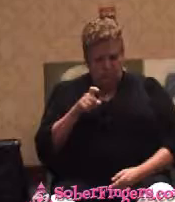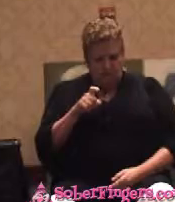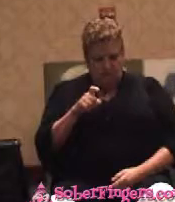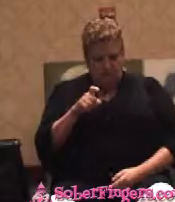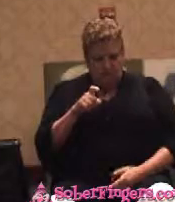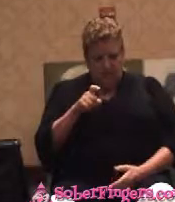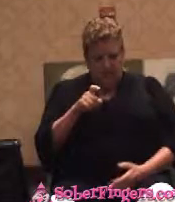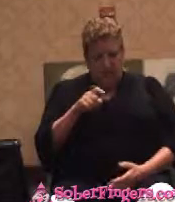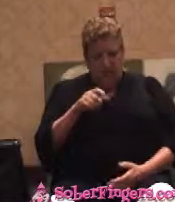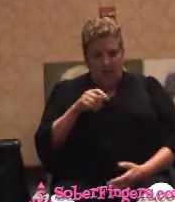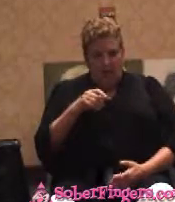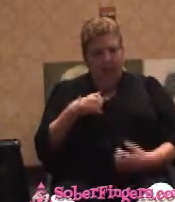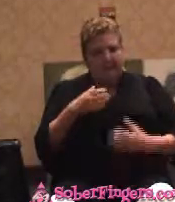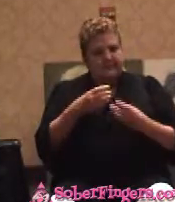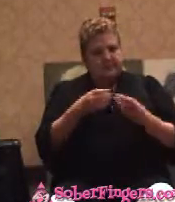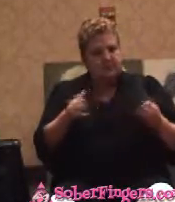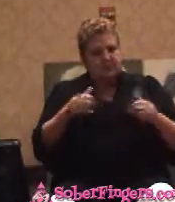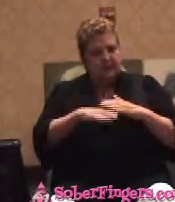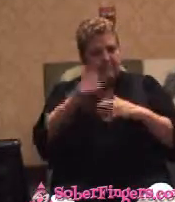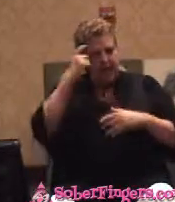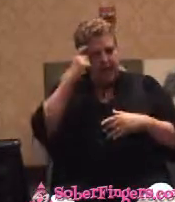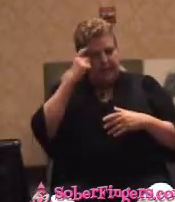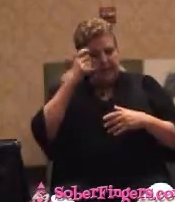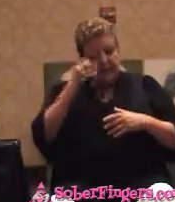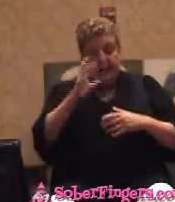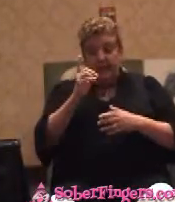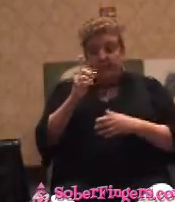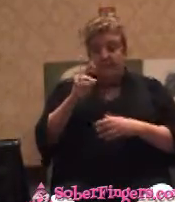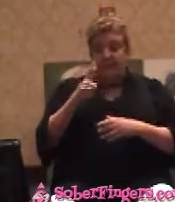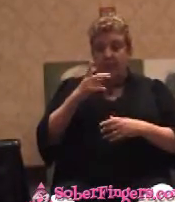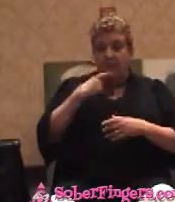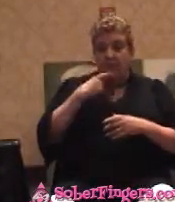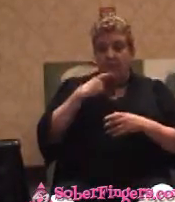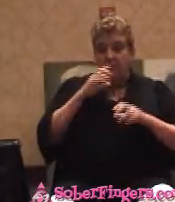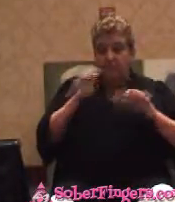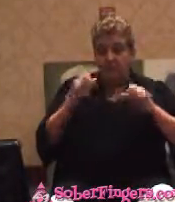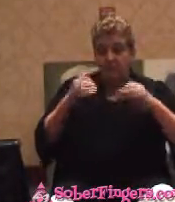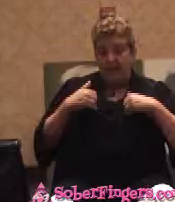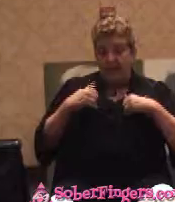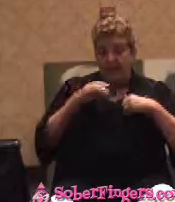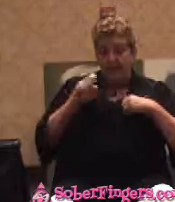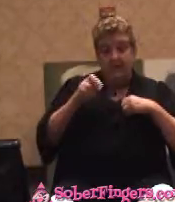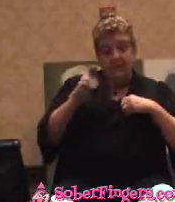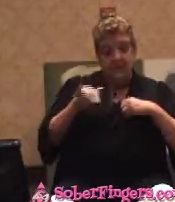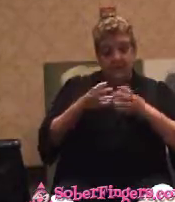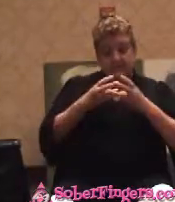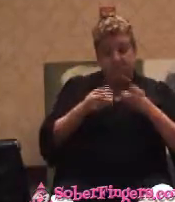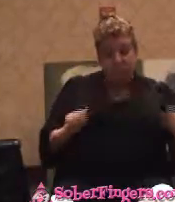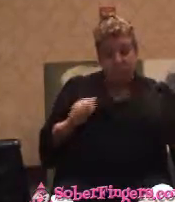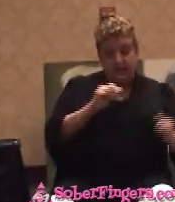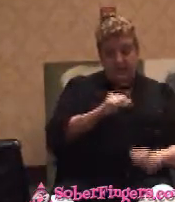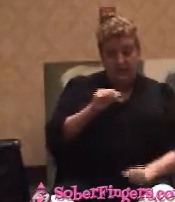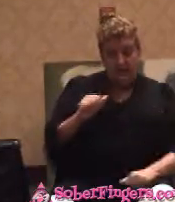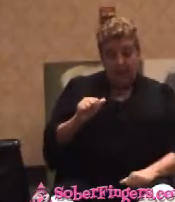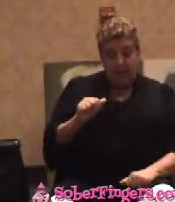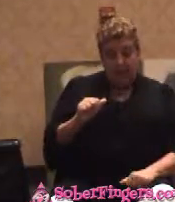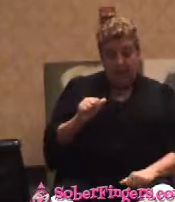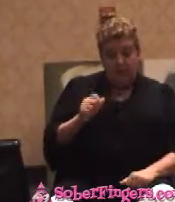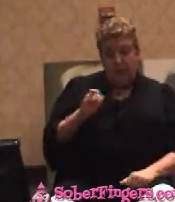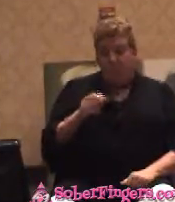mine. And if the doctor had told her, you can have Jerry's solution, alcoholics and vitamins, I'll have to take both of your legs. She'd say, I'll